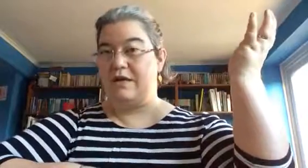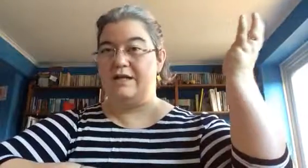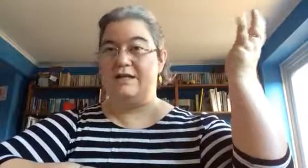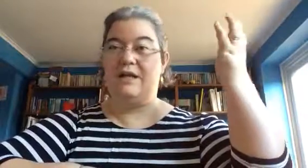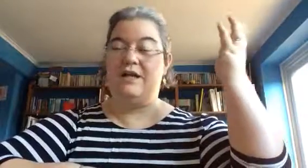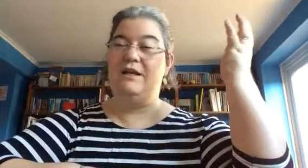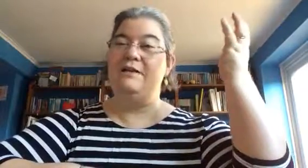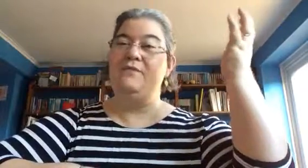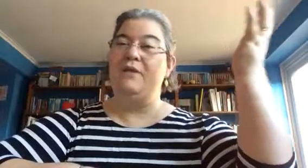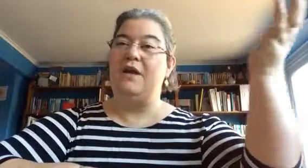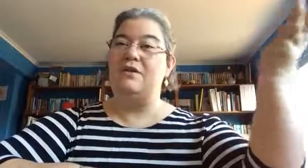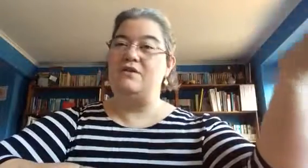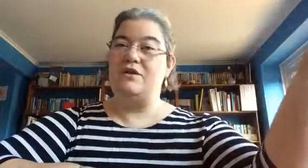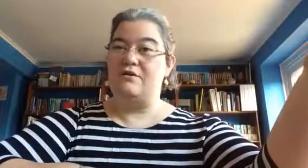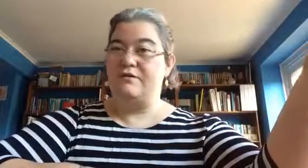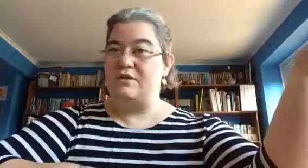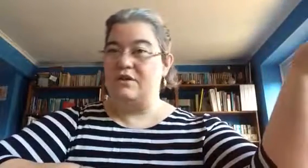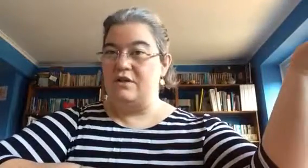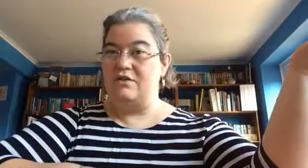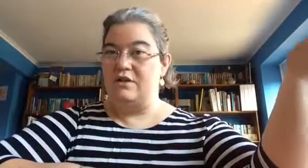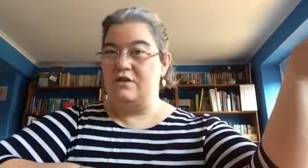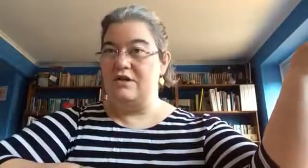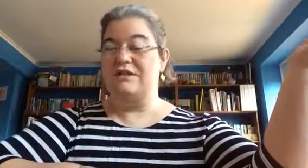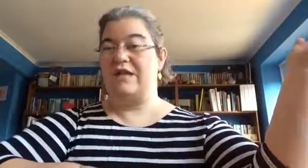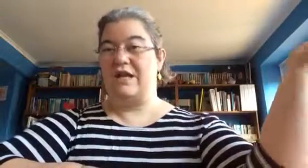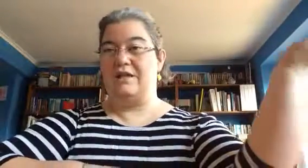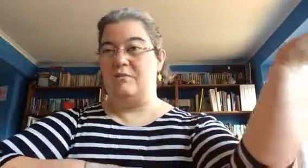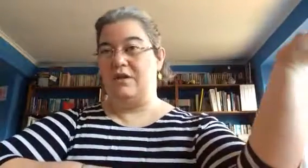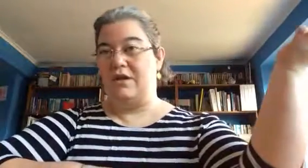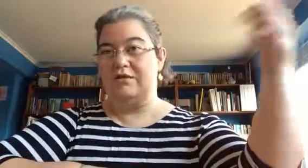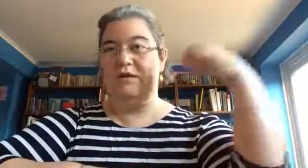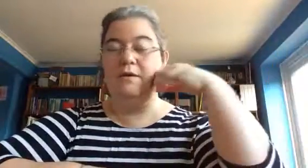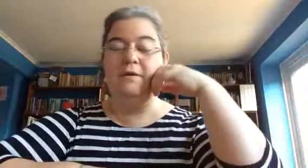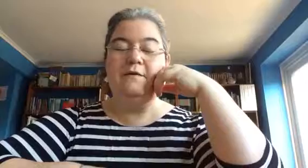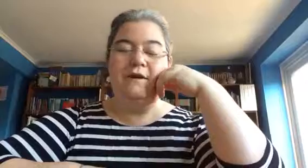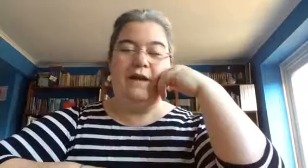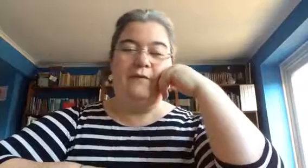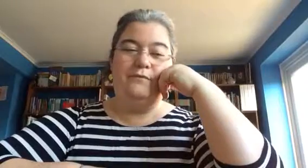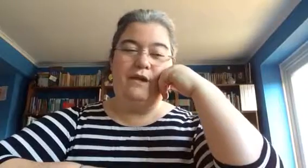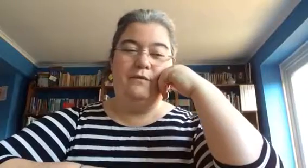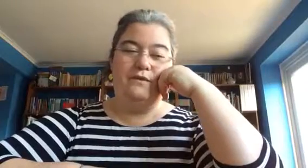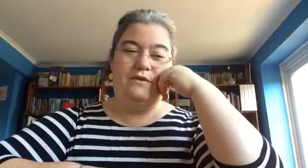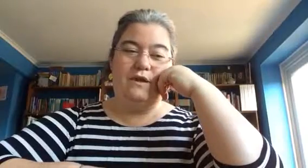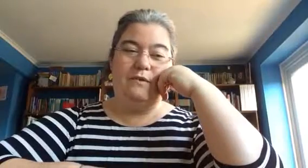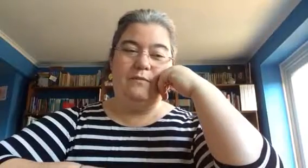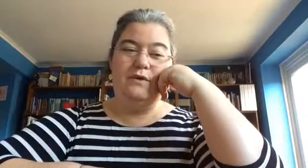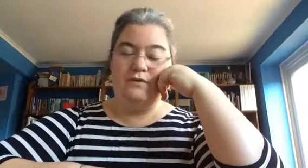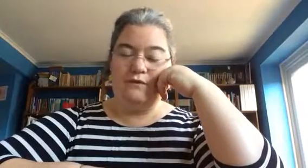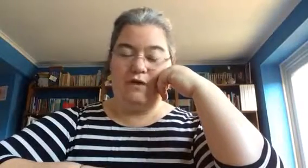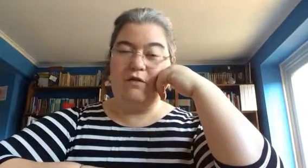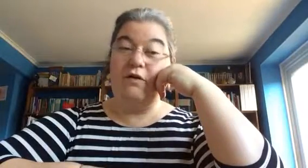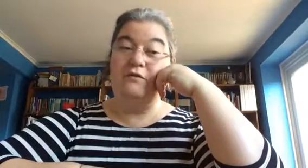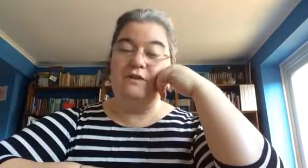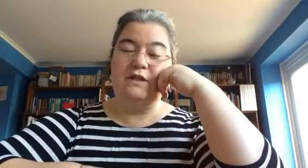you had a nanny, and the child lived in the nursery and you didn't take them with you. So it was beautifully crafted,